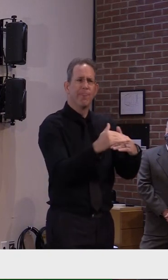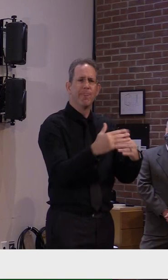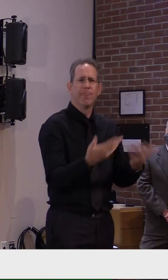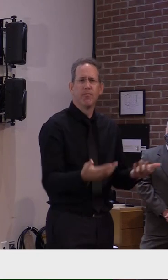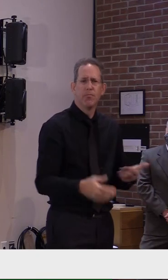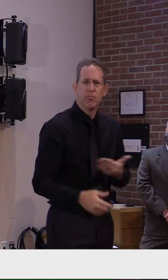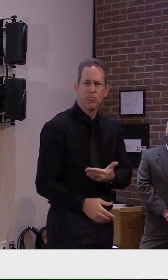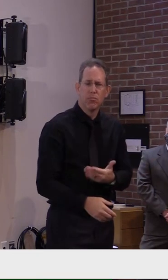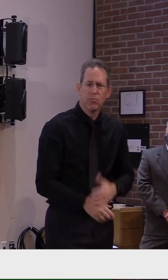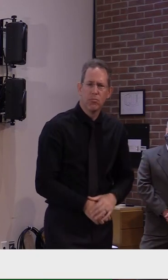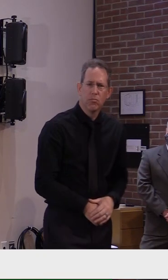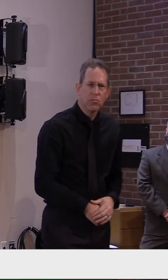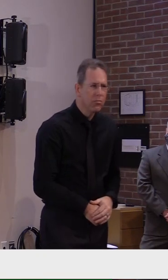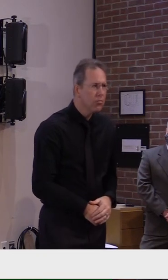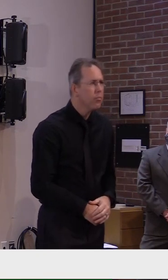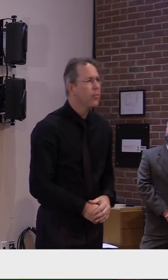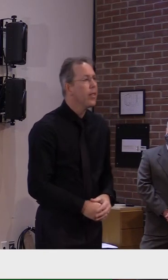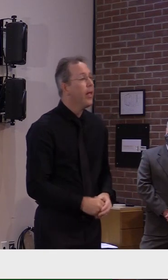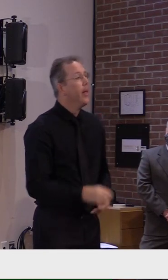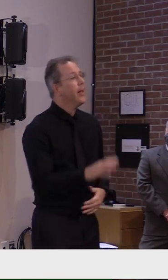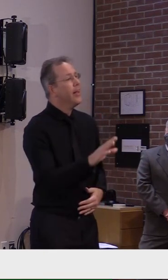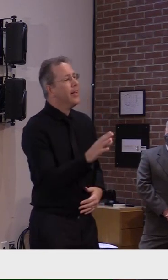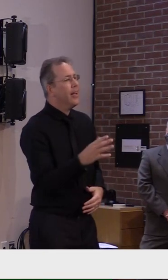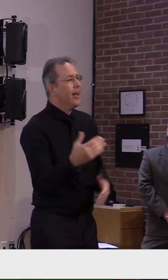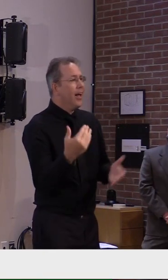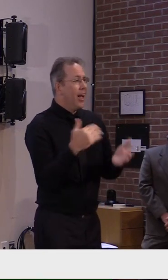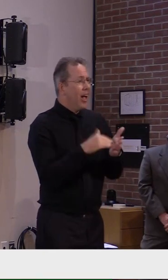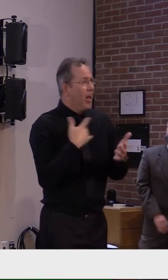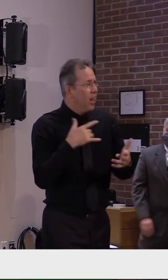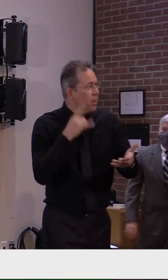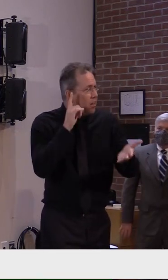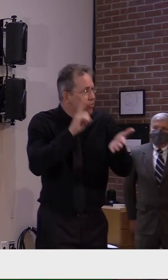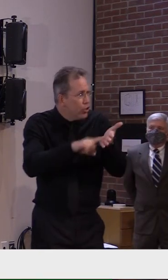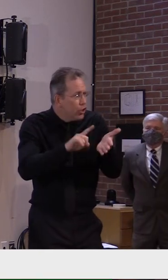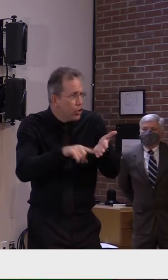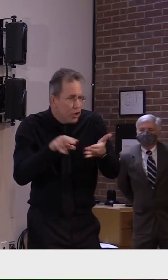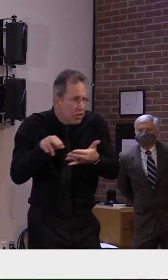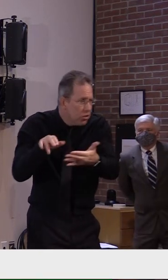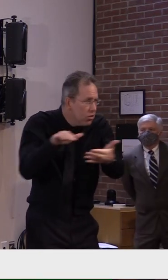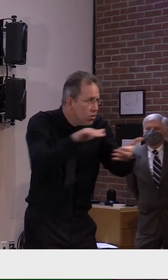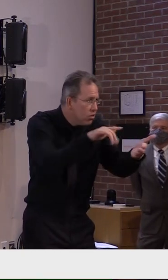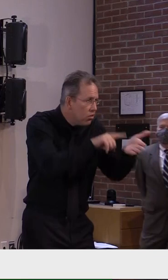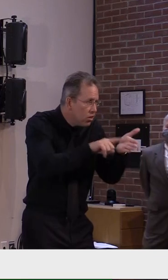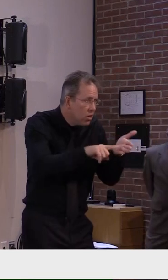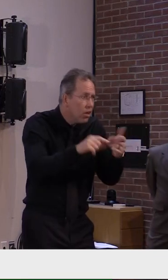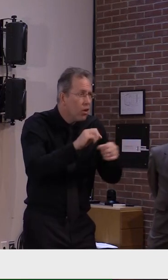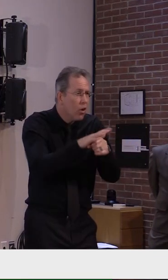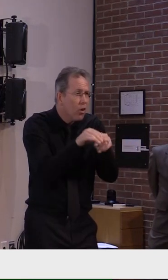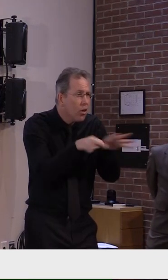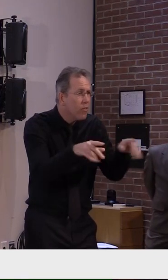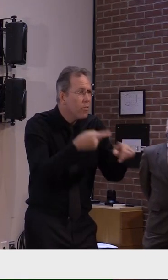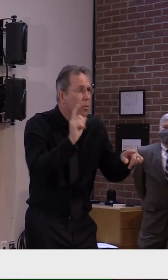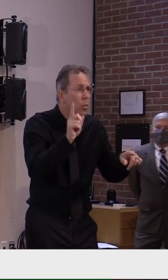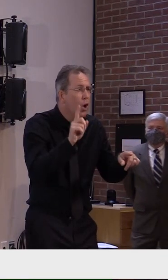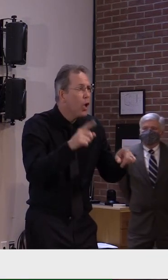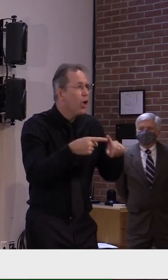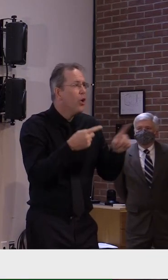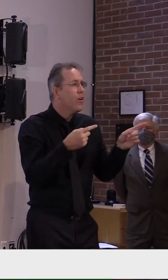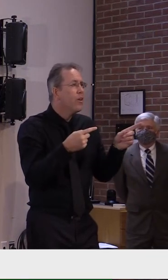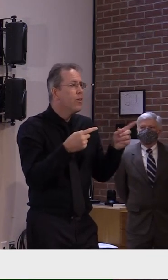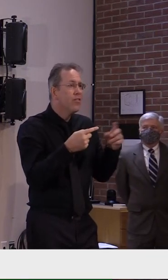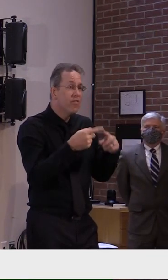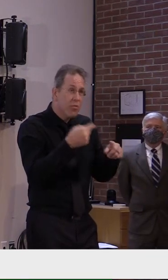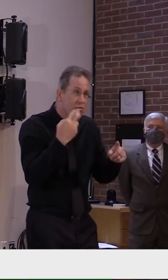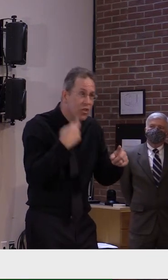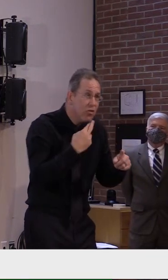So we feel we can continue to keep them open. It really is about a behavior change on our own part. And